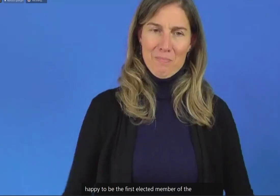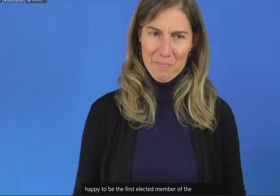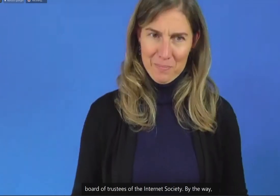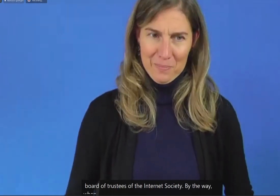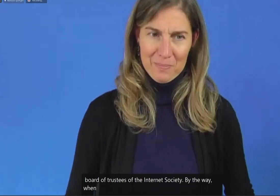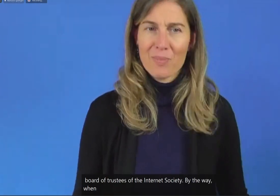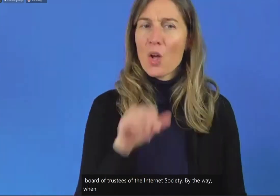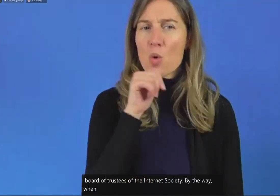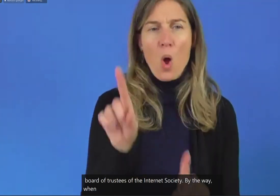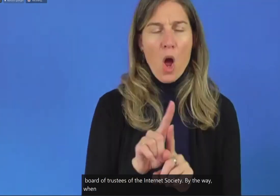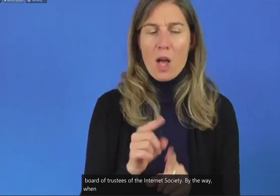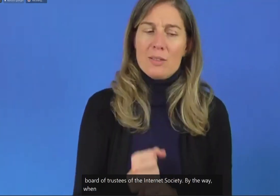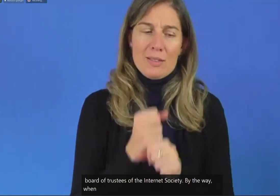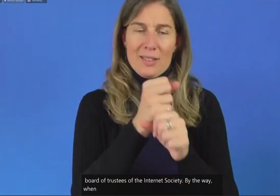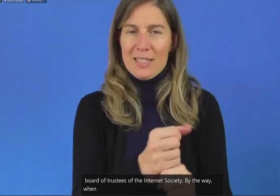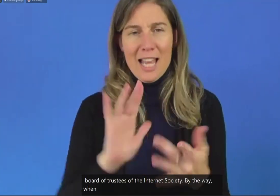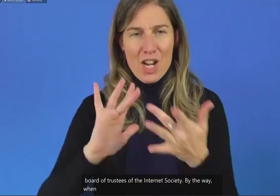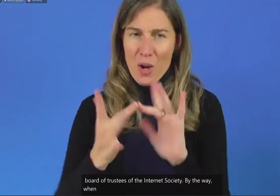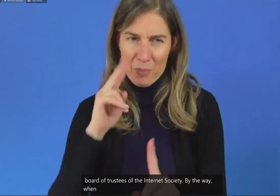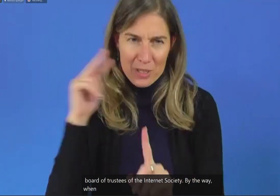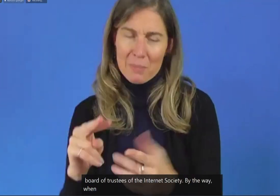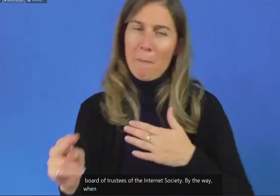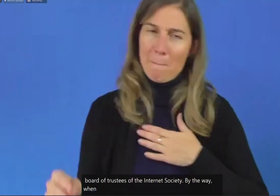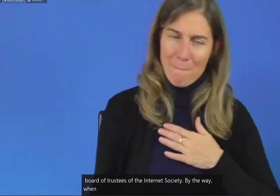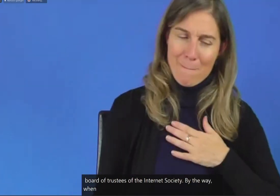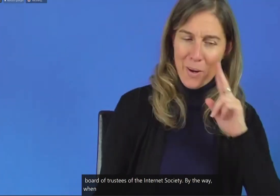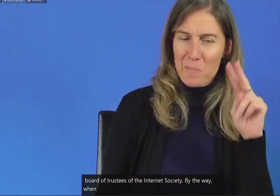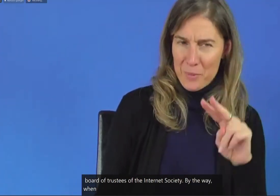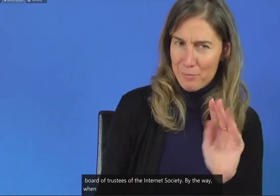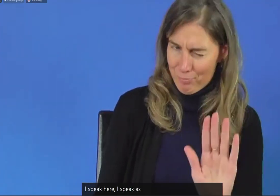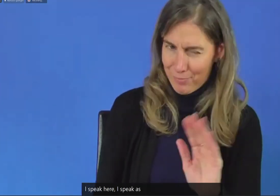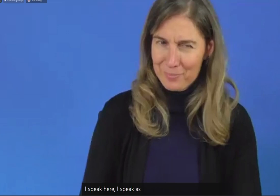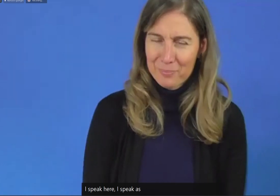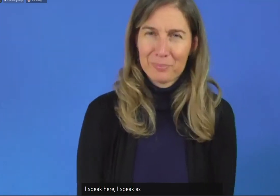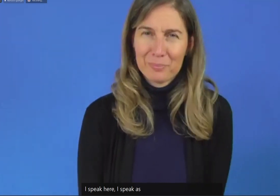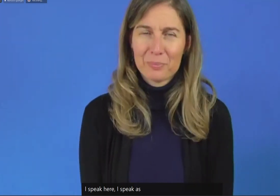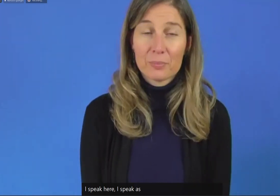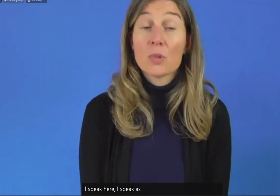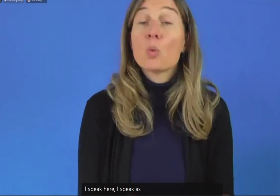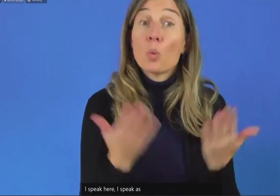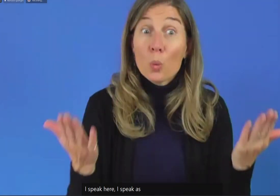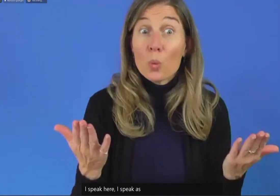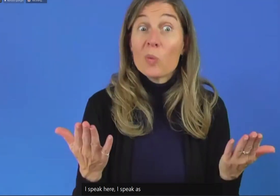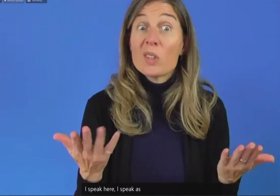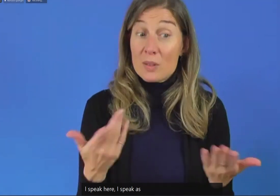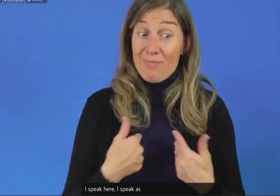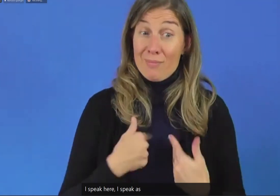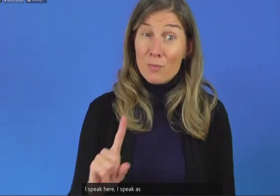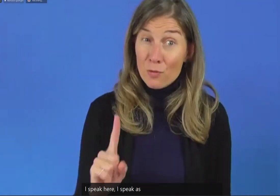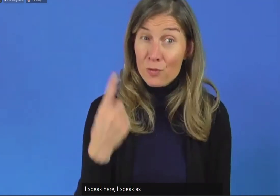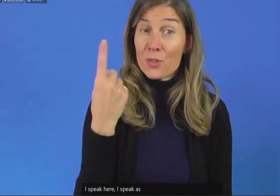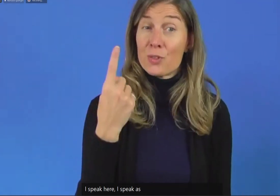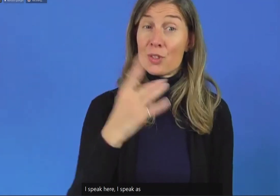Internet Society. These are my own opinion. So I happen to be the first one elected